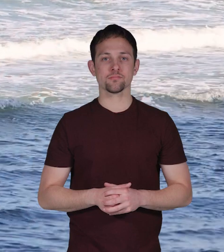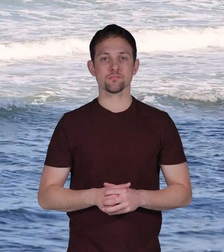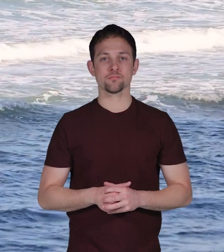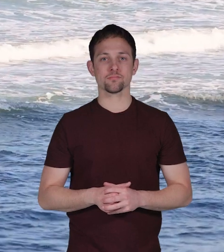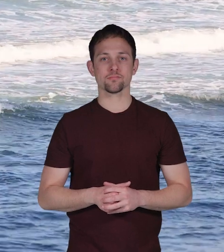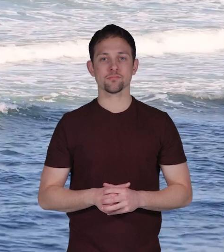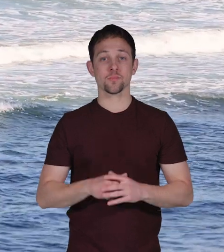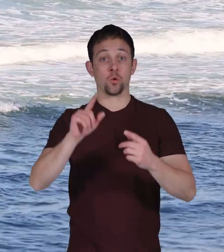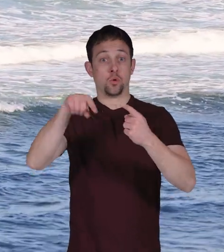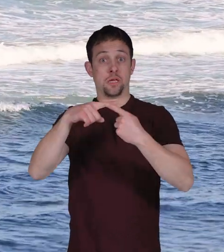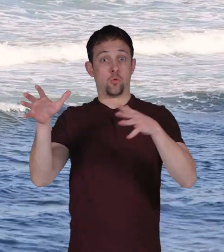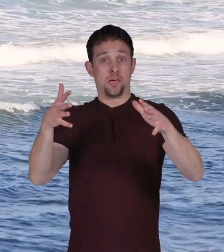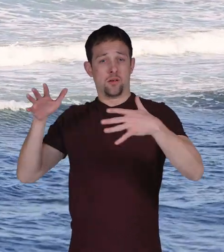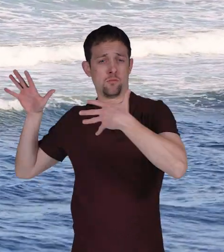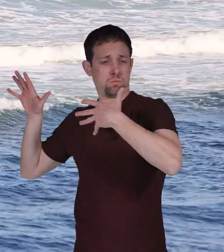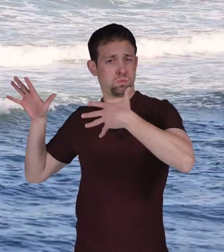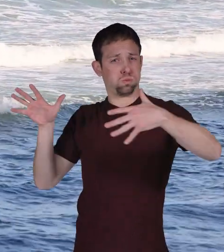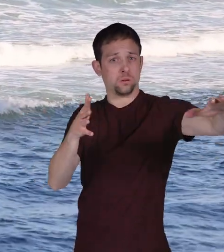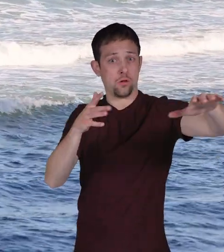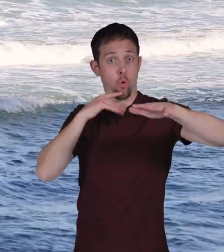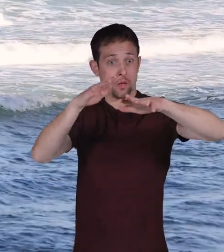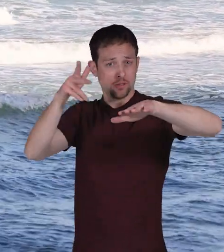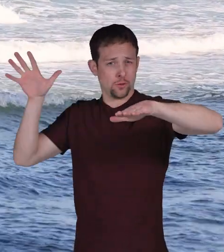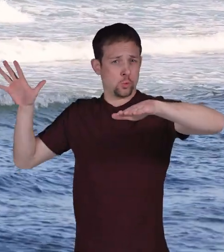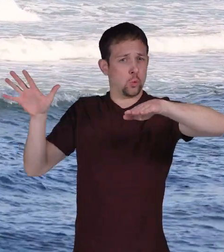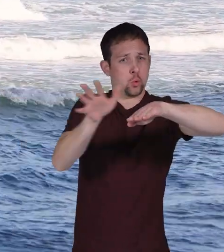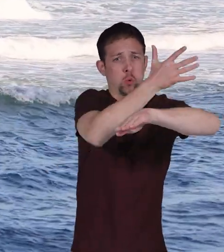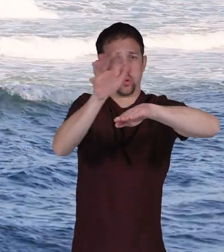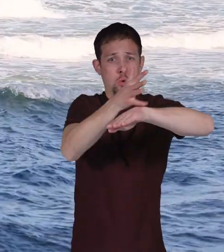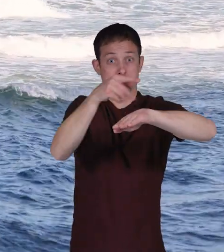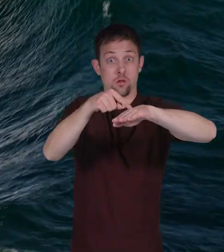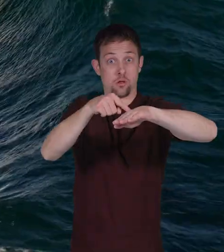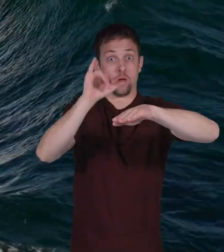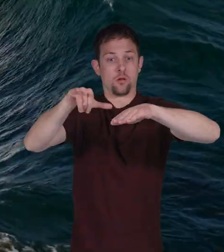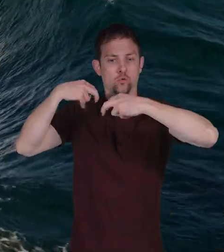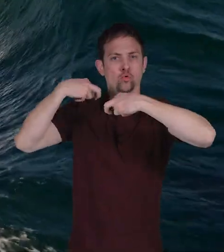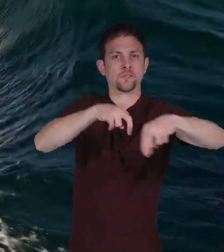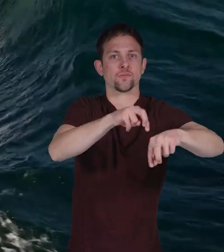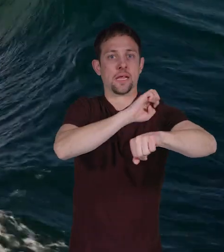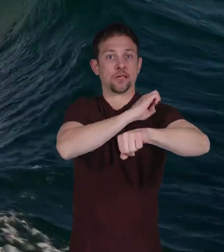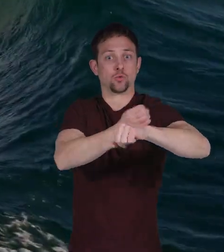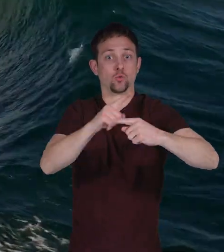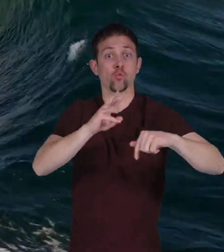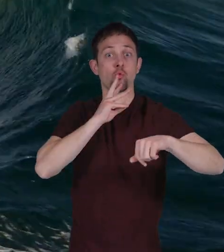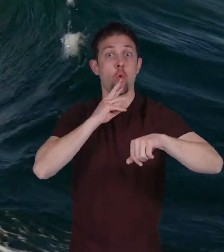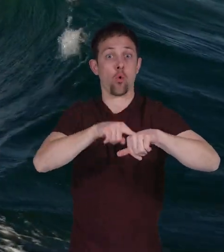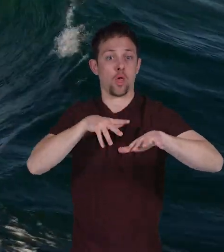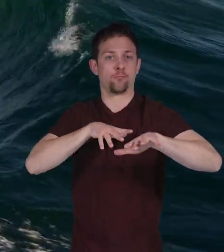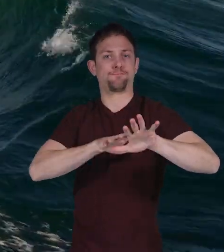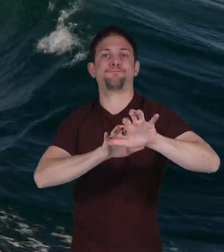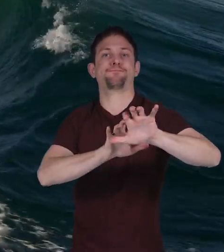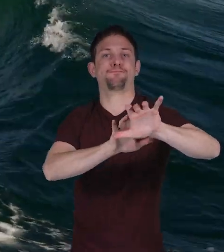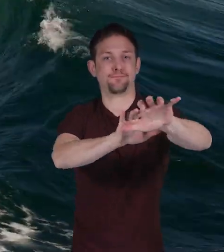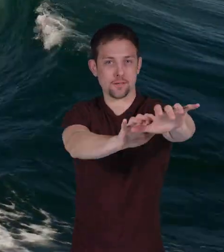When wind blows across the surface of the ocean, it transfers some of its energy to the water.